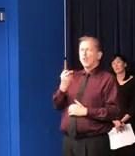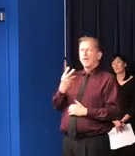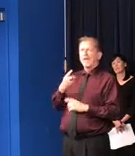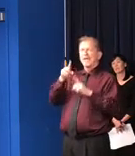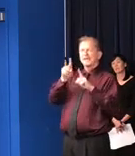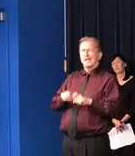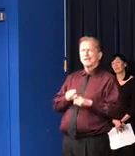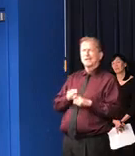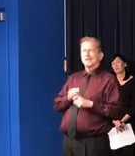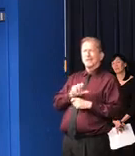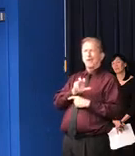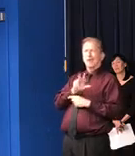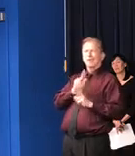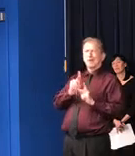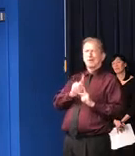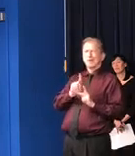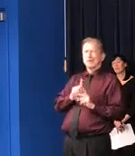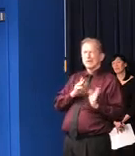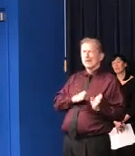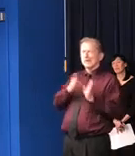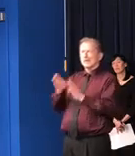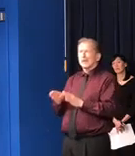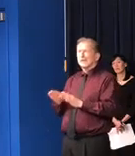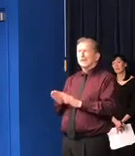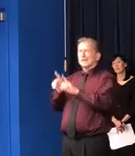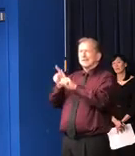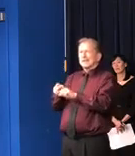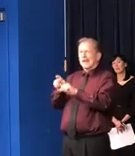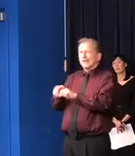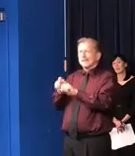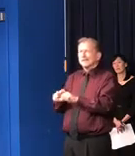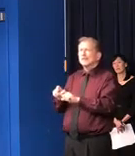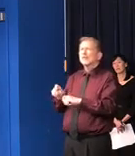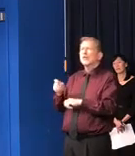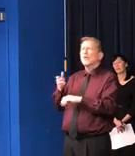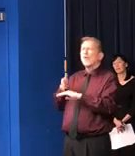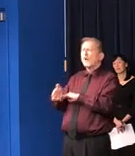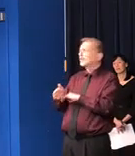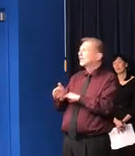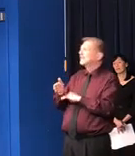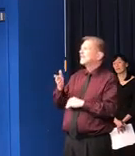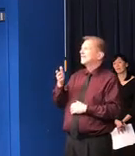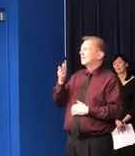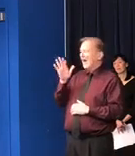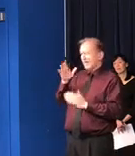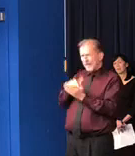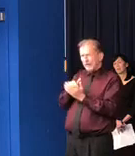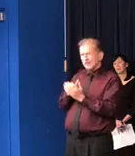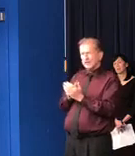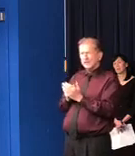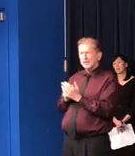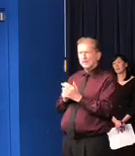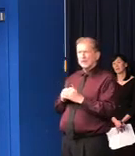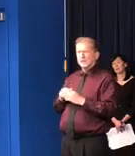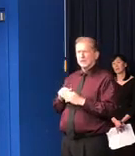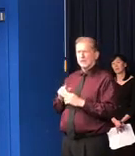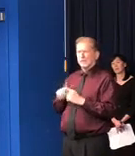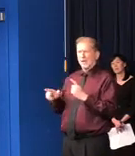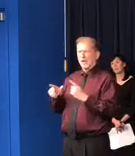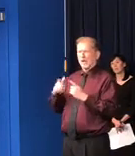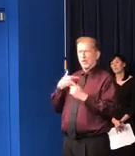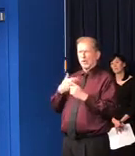Yesterday, there was a five, we've got about 5,000, over 16,000. That only puts us 28 nationally.